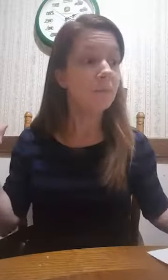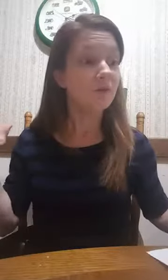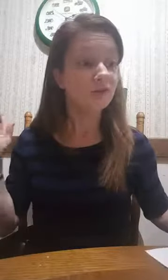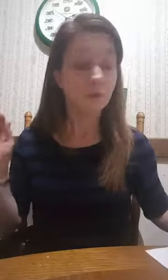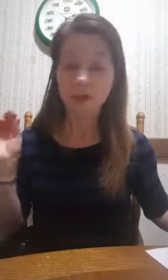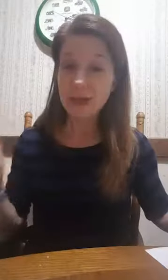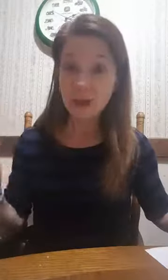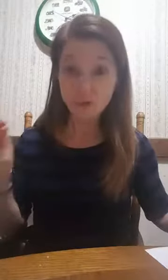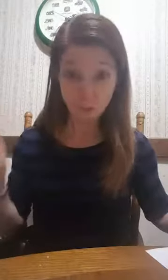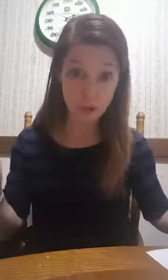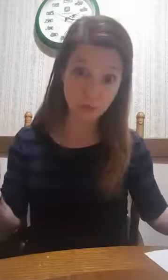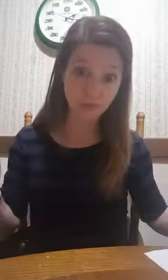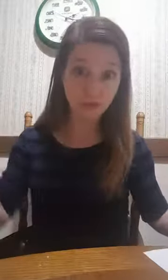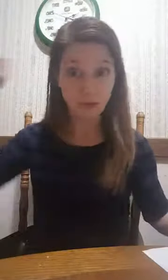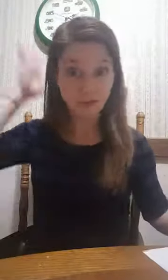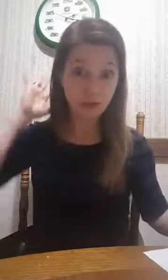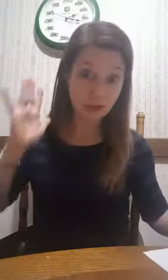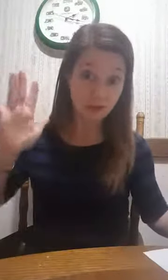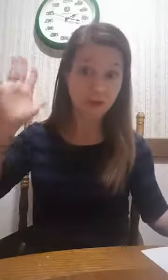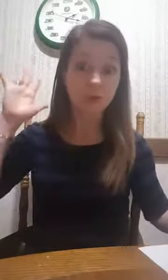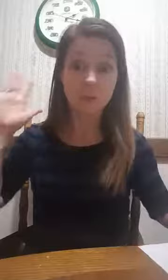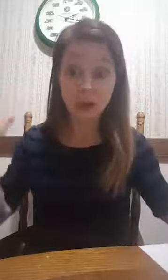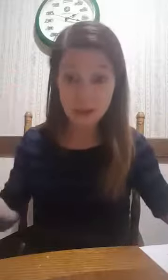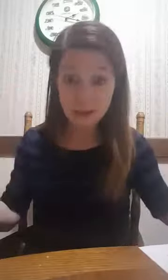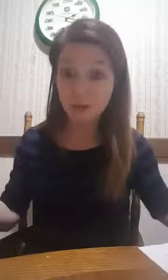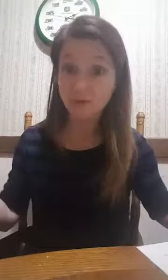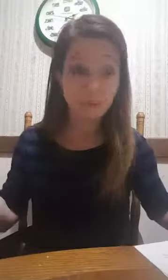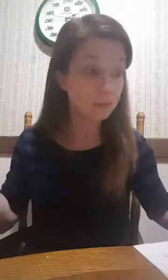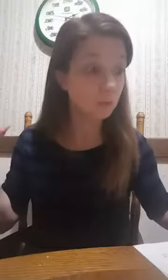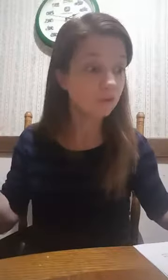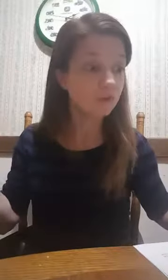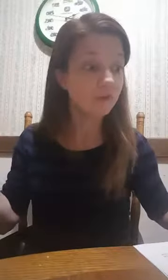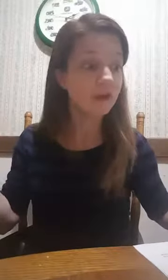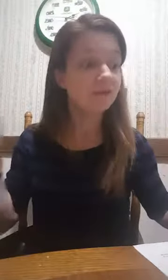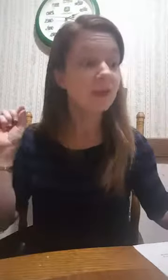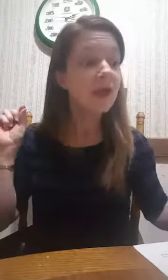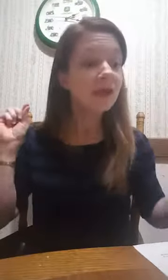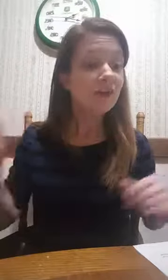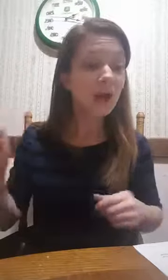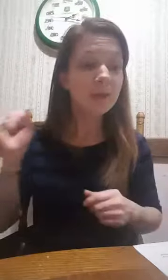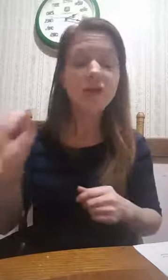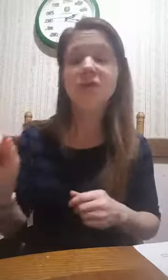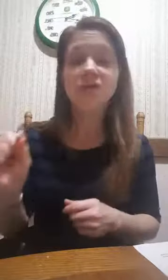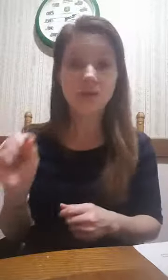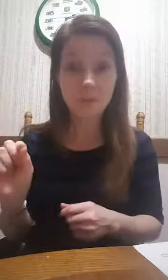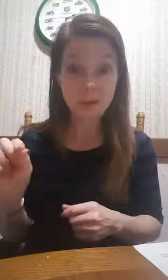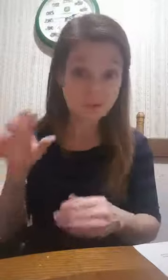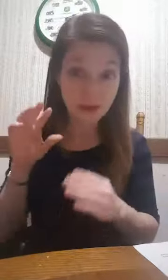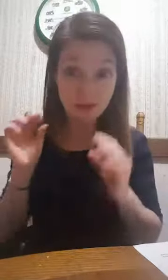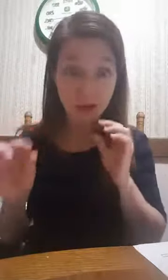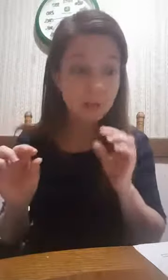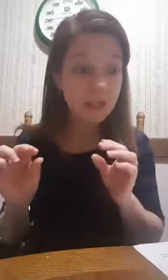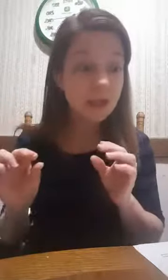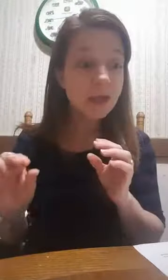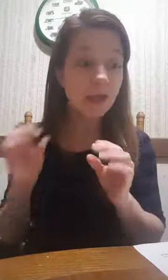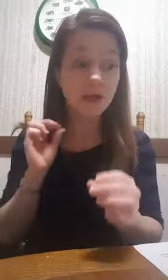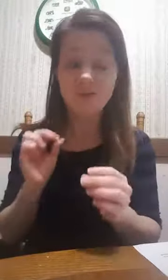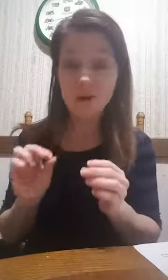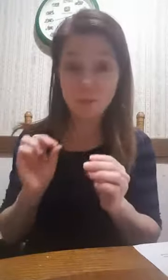There's a renowned neurologist who studies, you know, the brain and how sleeping works and everything. said, timing your sleep is like timing an investment